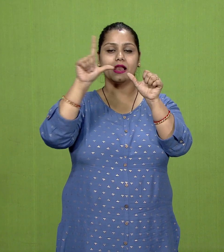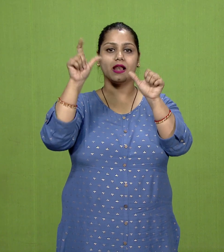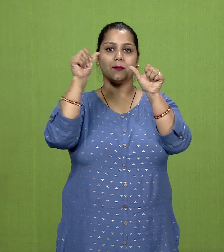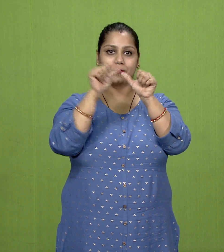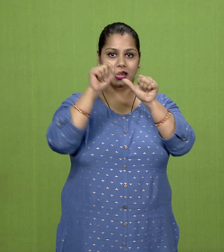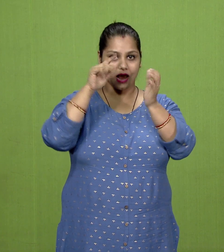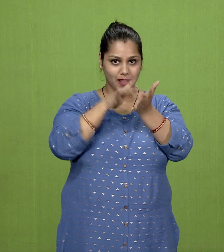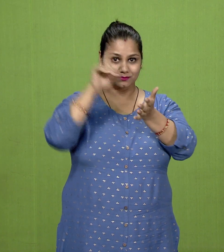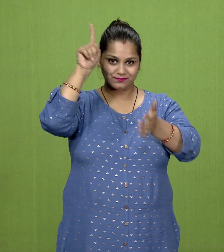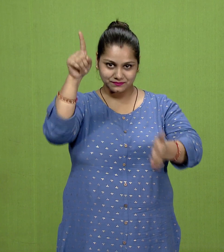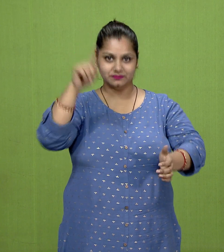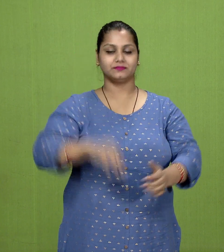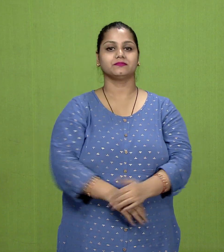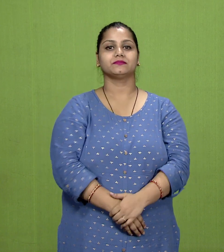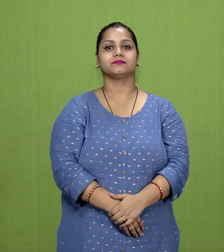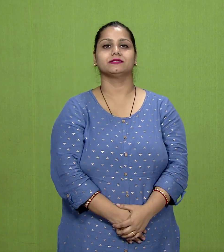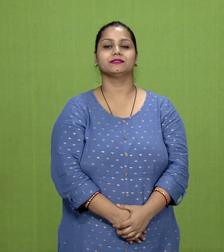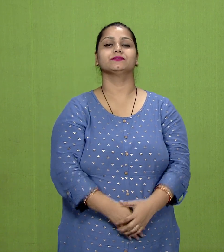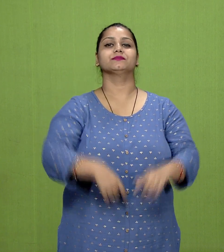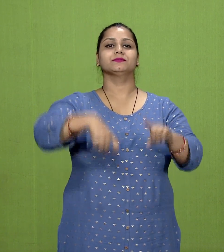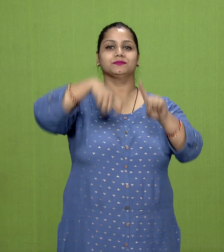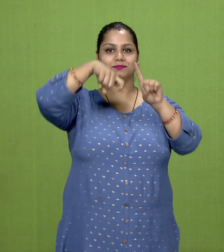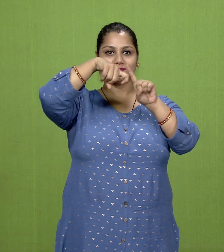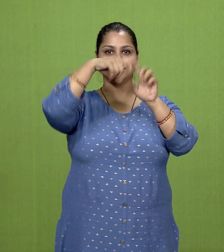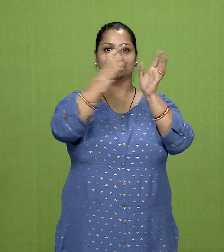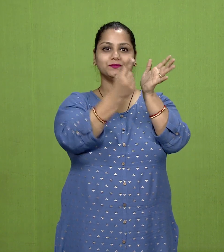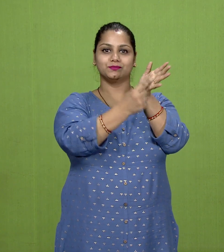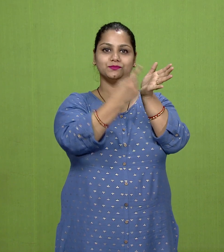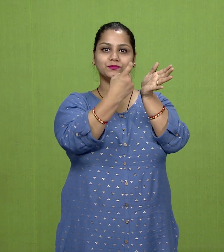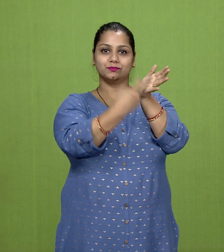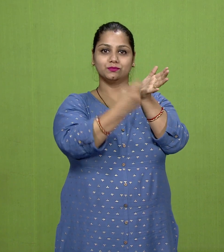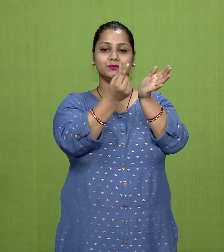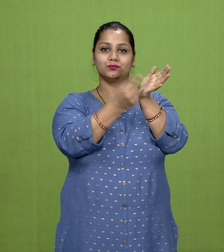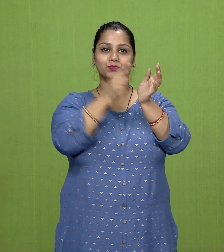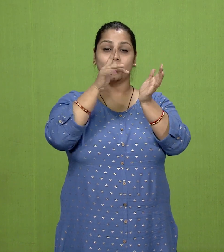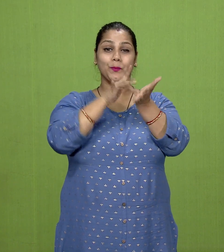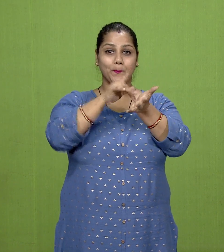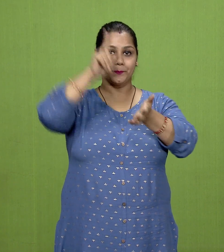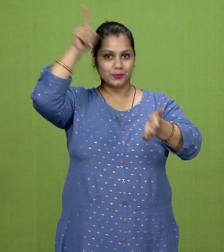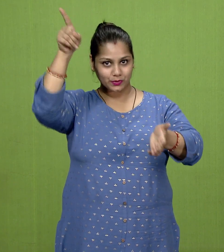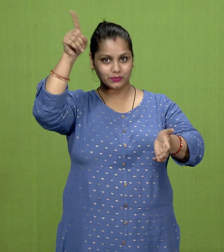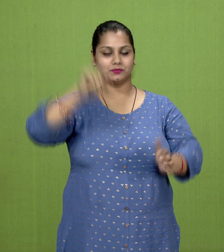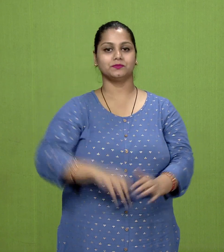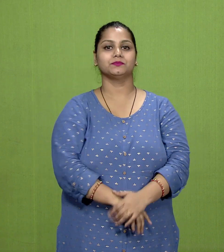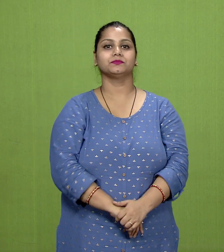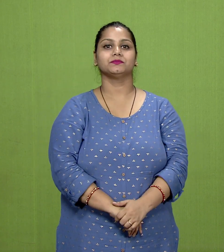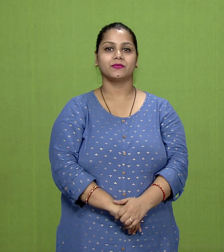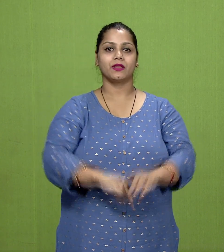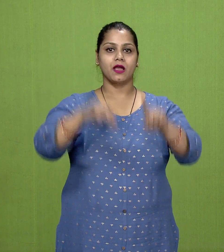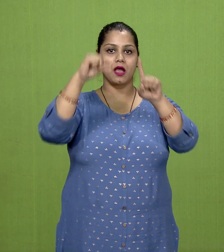Malla, Kuru, Panchala,